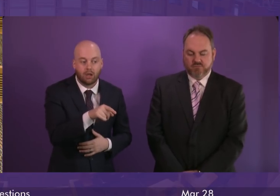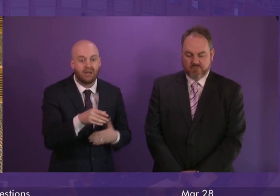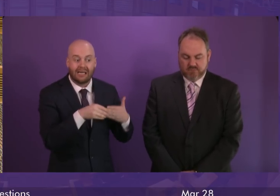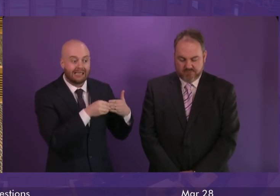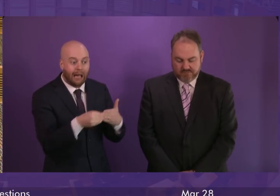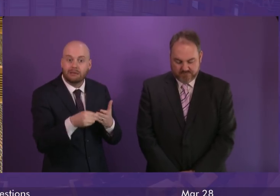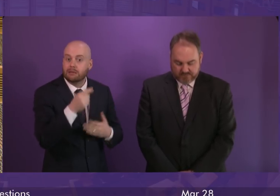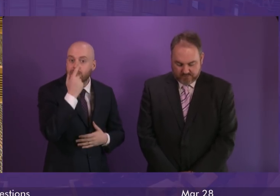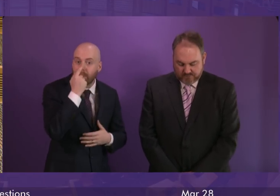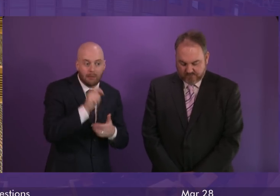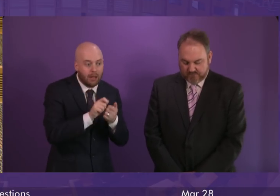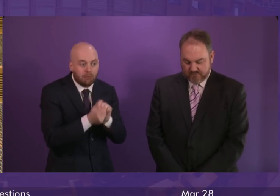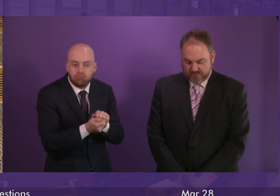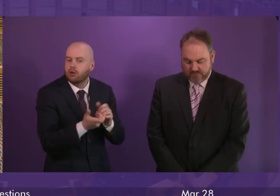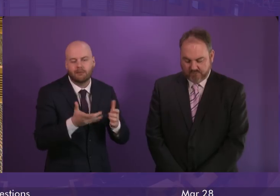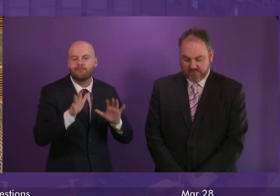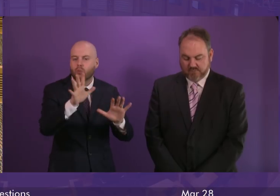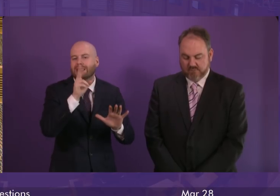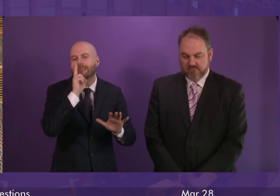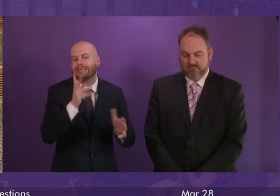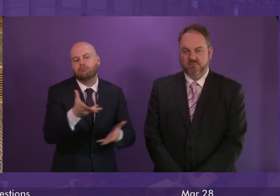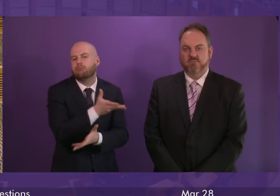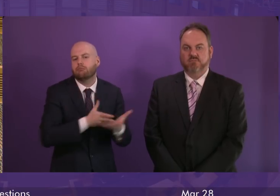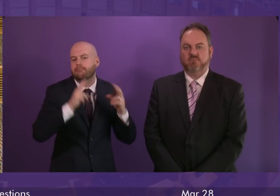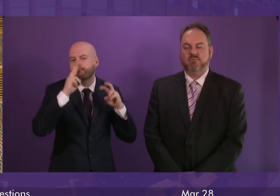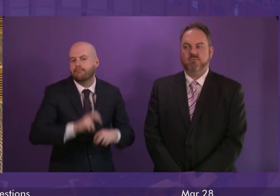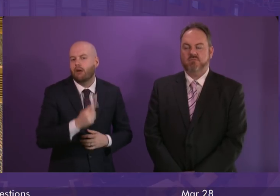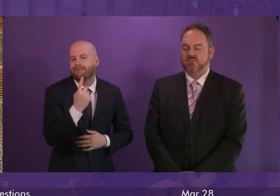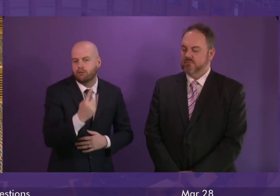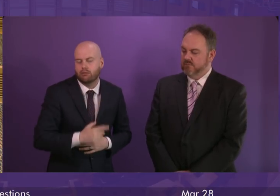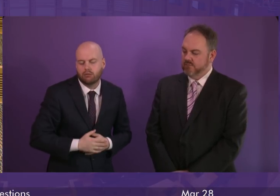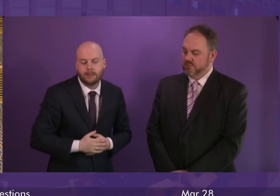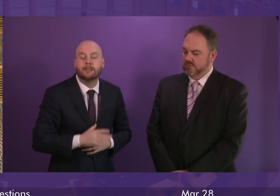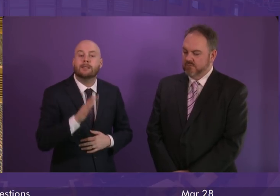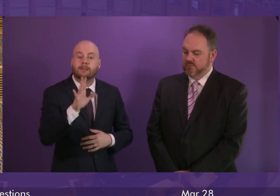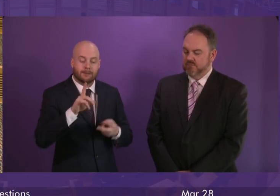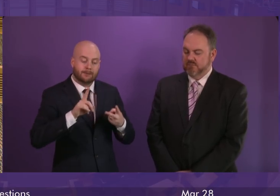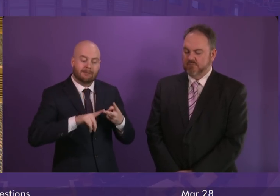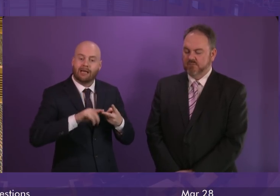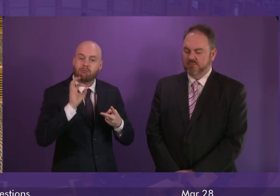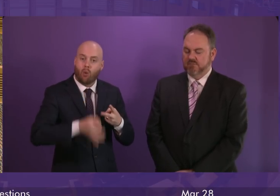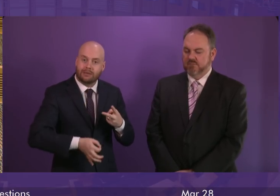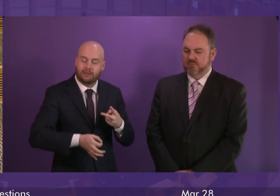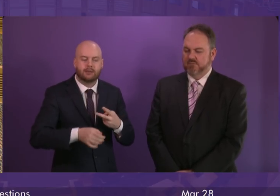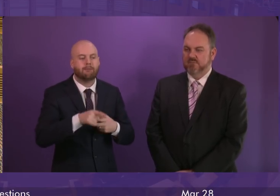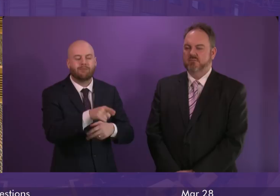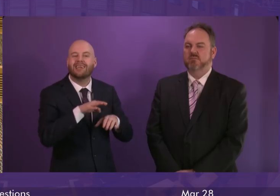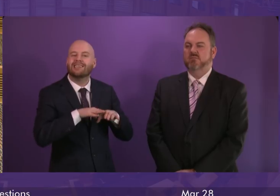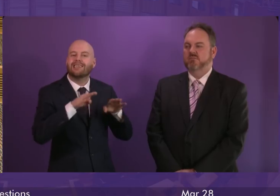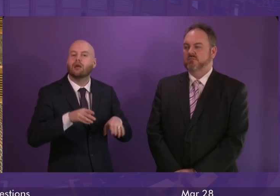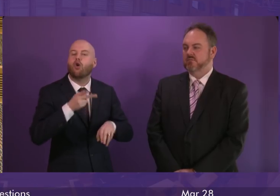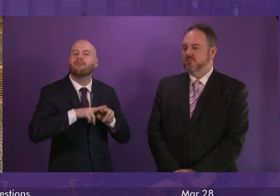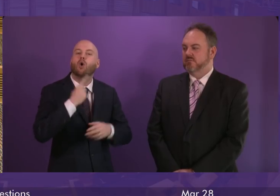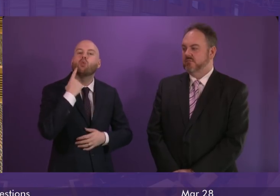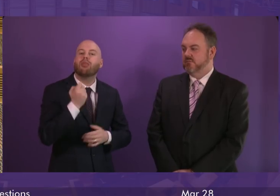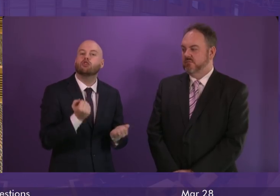then that is something we will reflect on. But the last point I would make is that standards for youth justice are currently being developed between Scottish Government